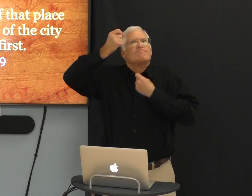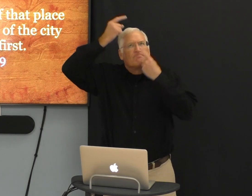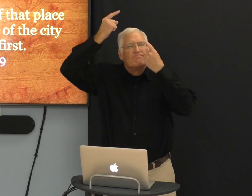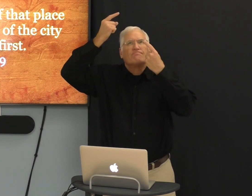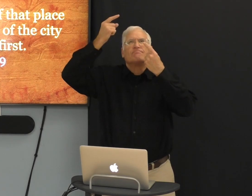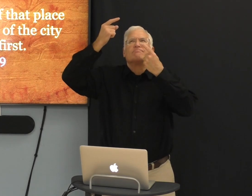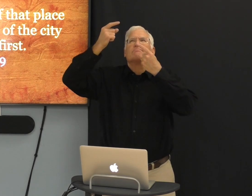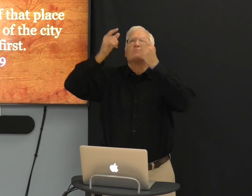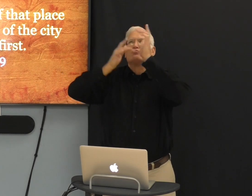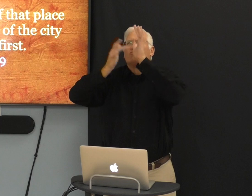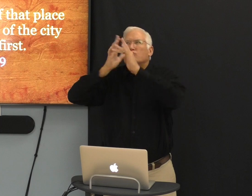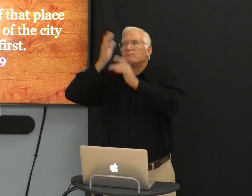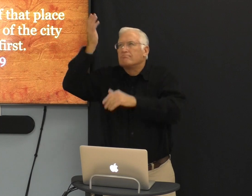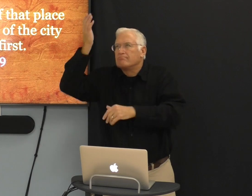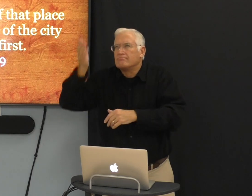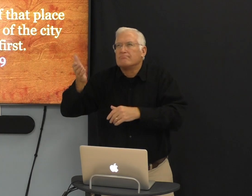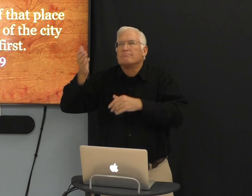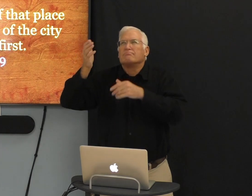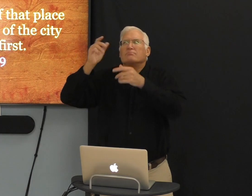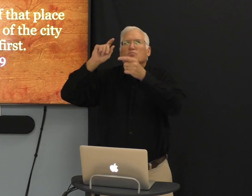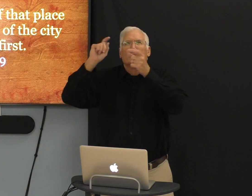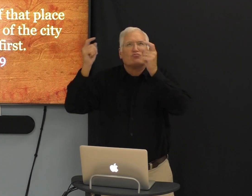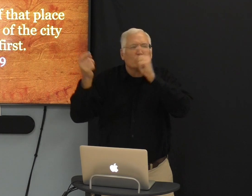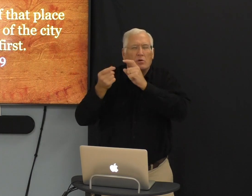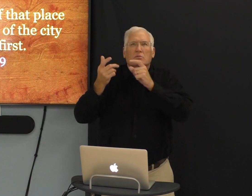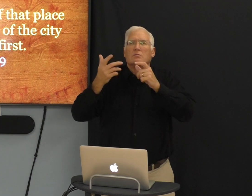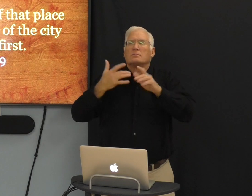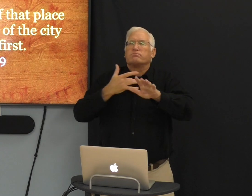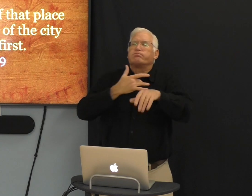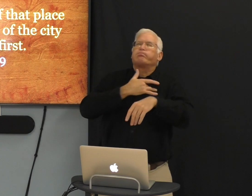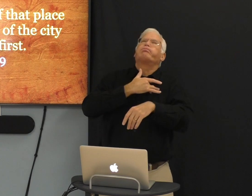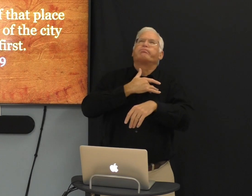Yes, this is the moment I had an understanding of who Jesus was.